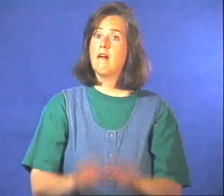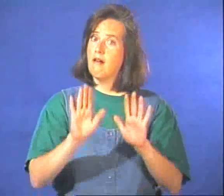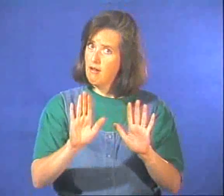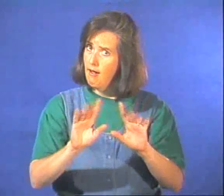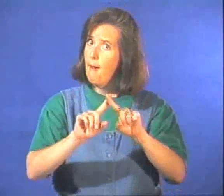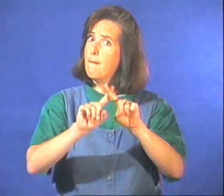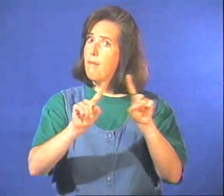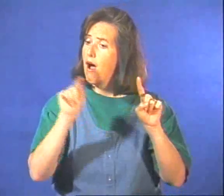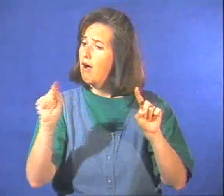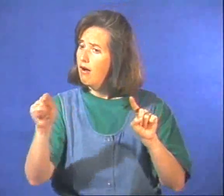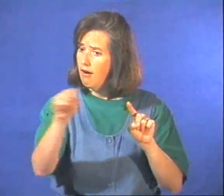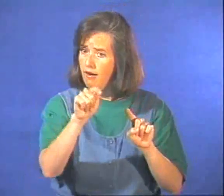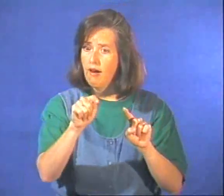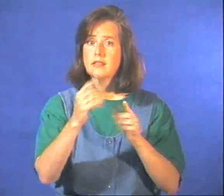Amphibians Amphibians